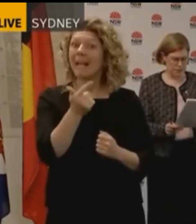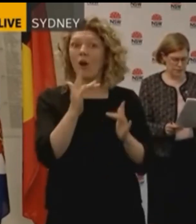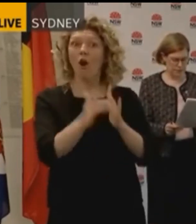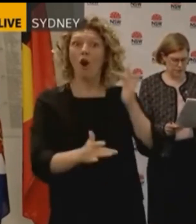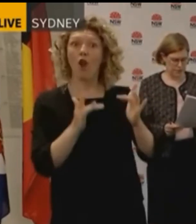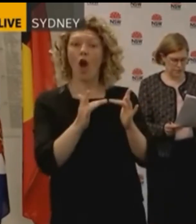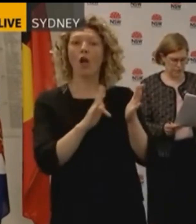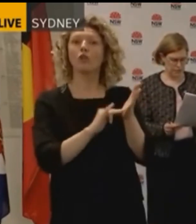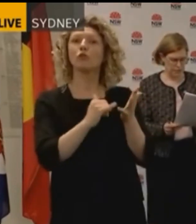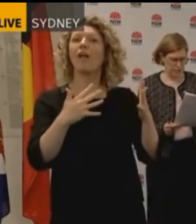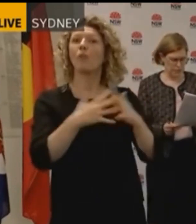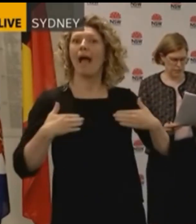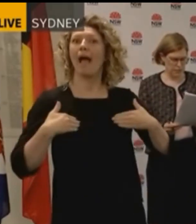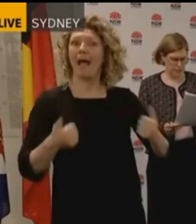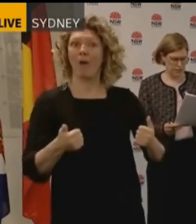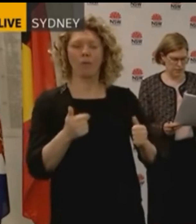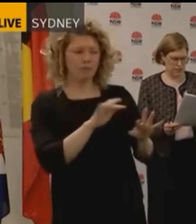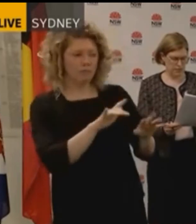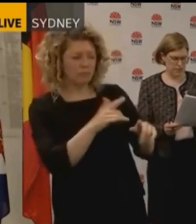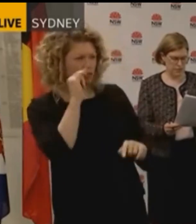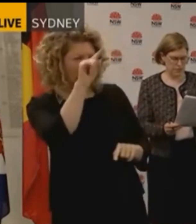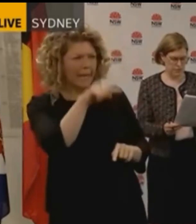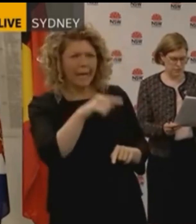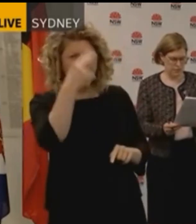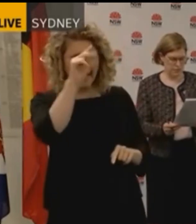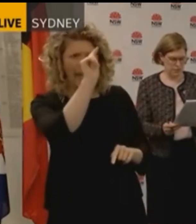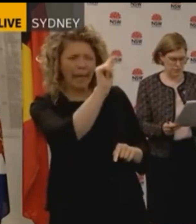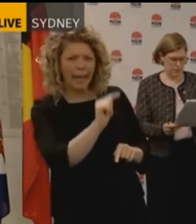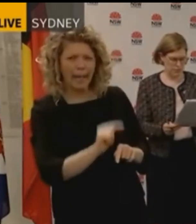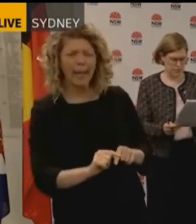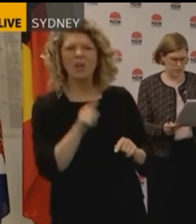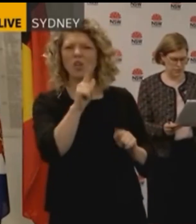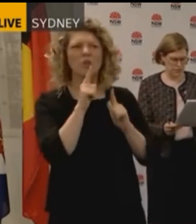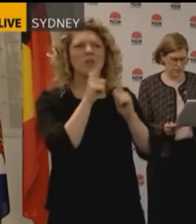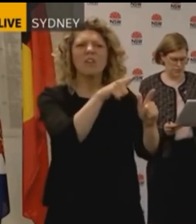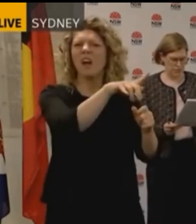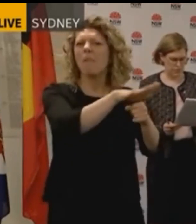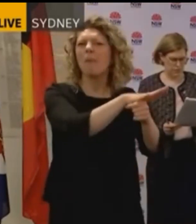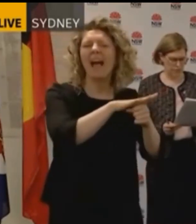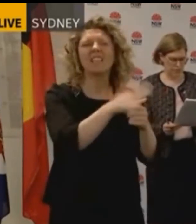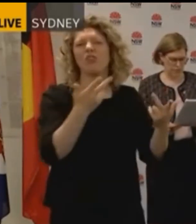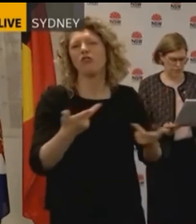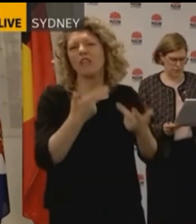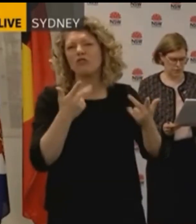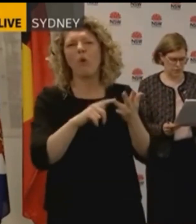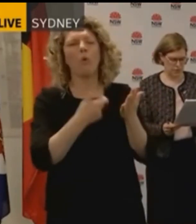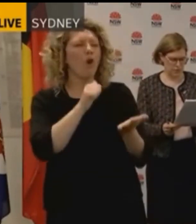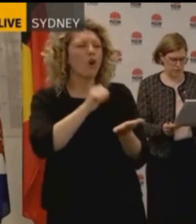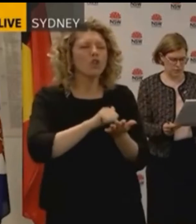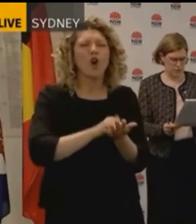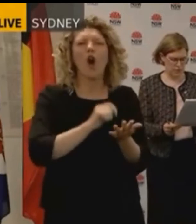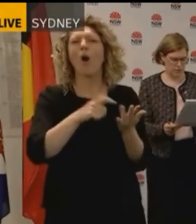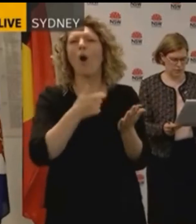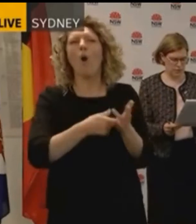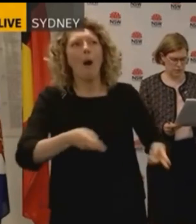in particular that they are in touch with all those organisations or all those venues which infected persons have been to and